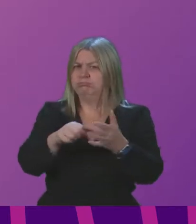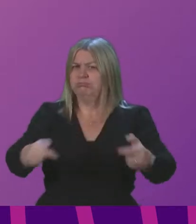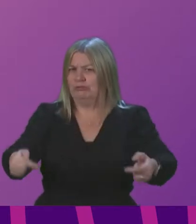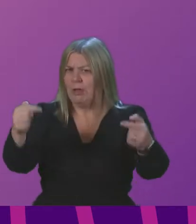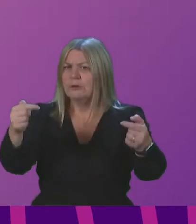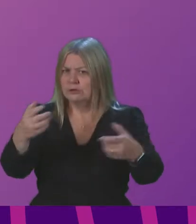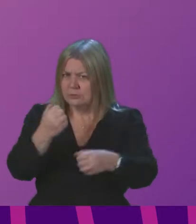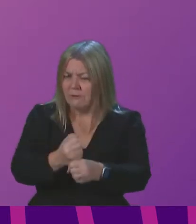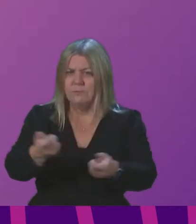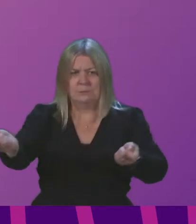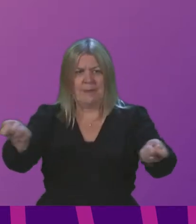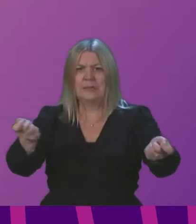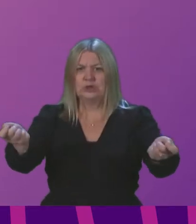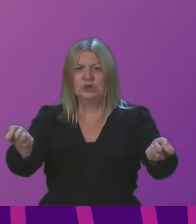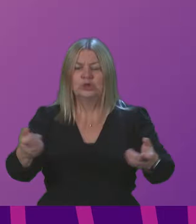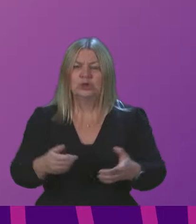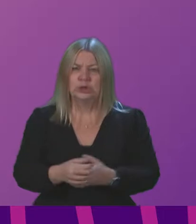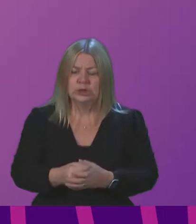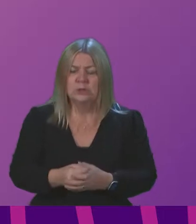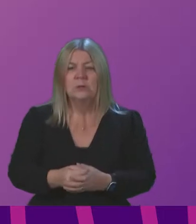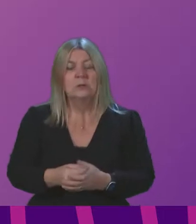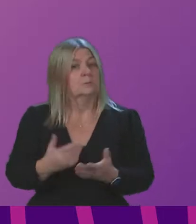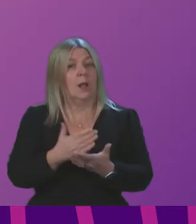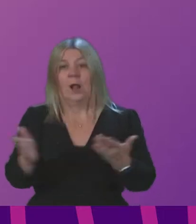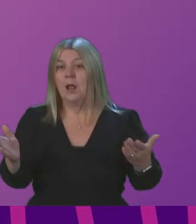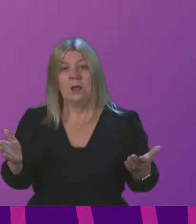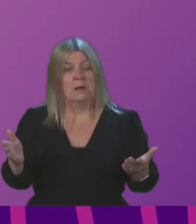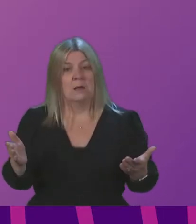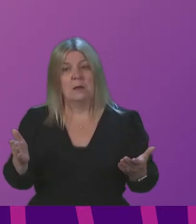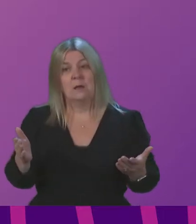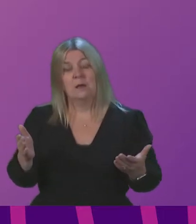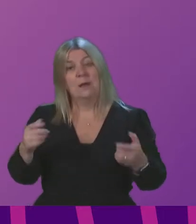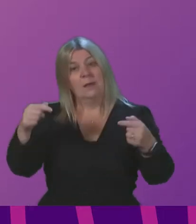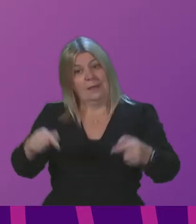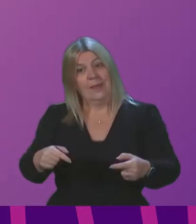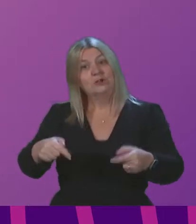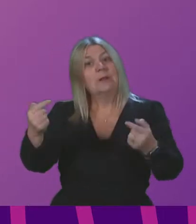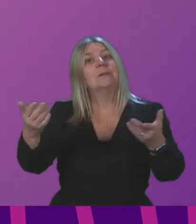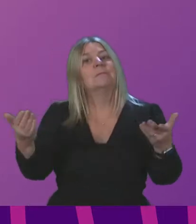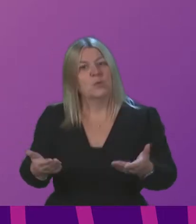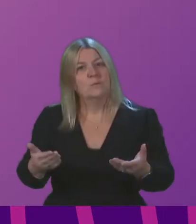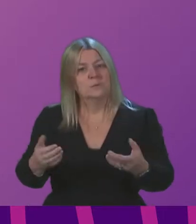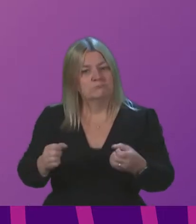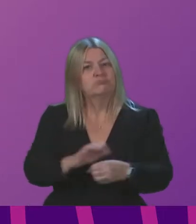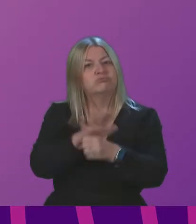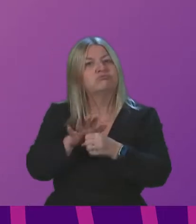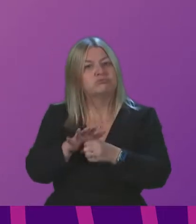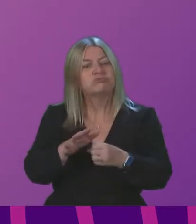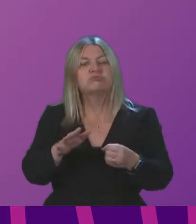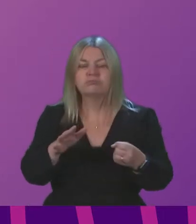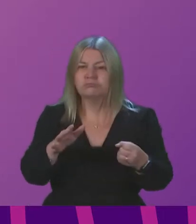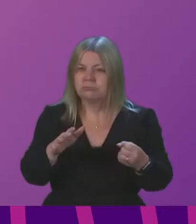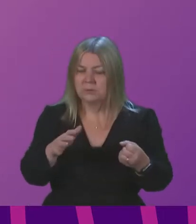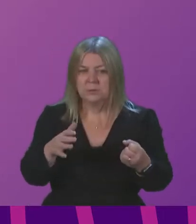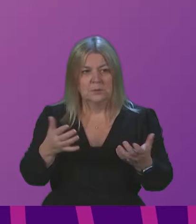government to be able to manage because we are absolutely clear that the scale of the present challenge across Scotland in our public